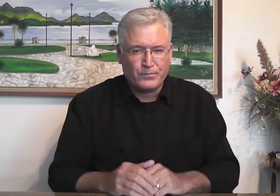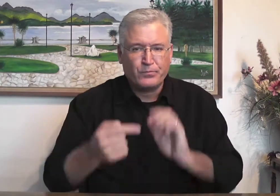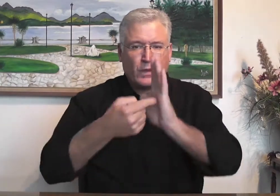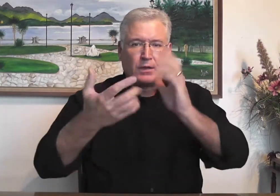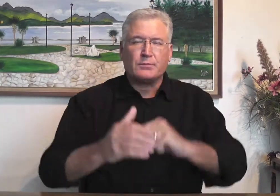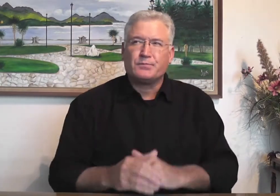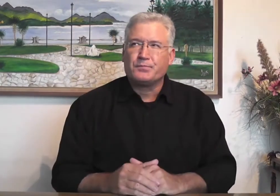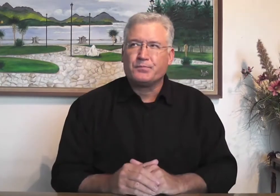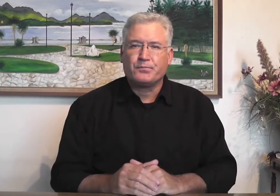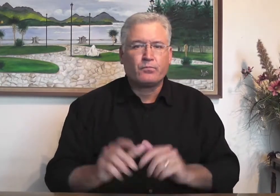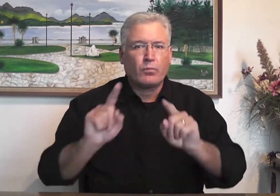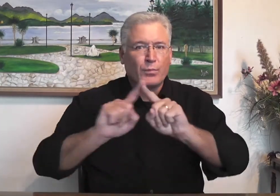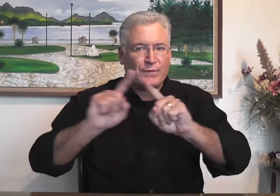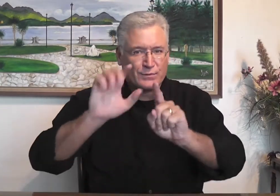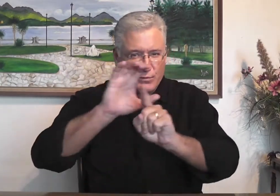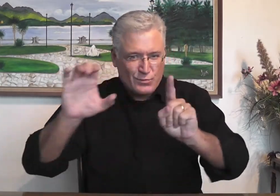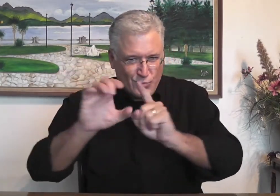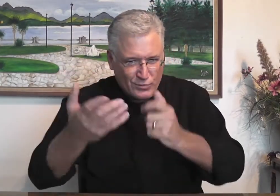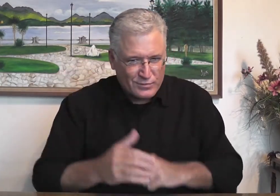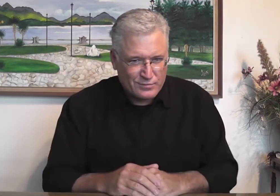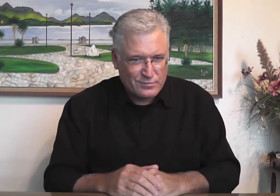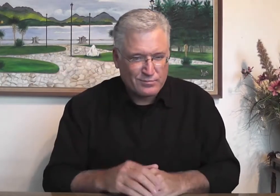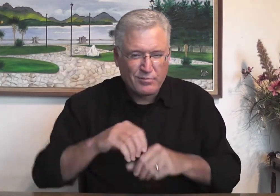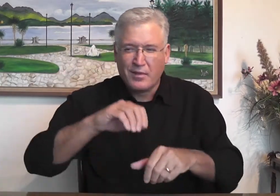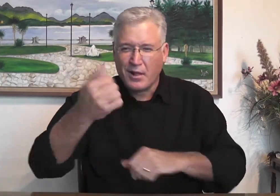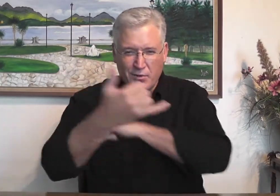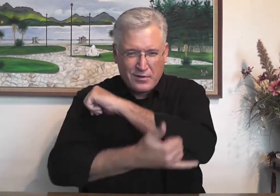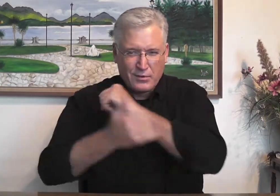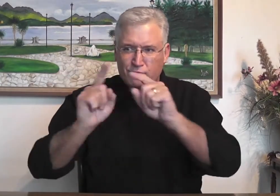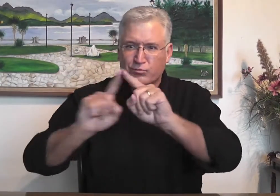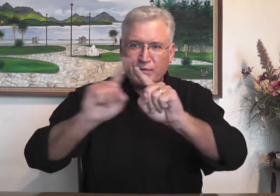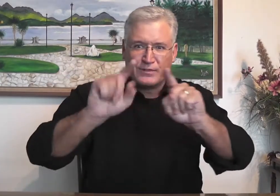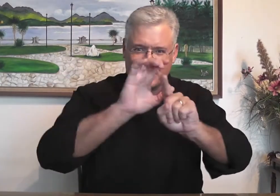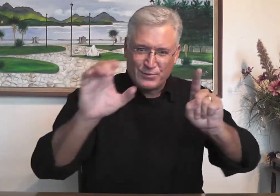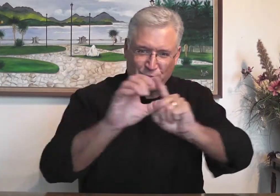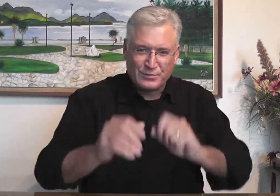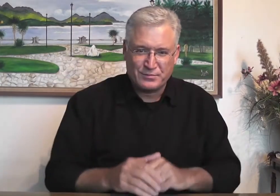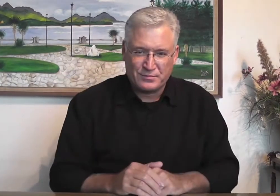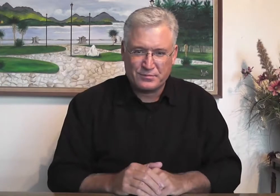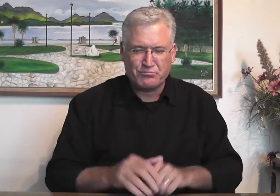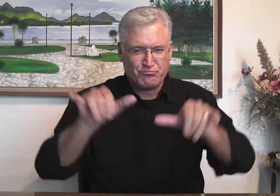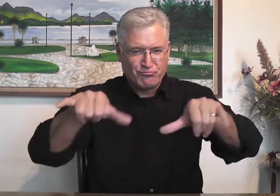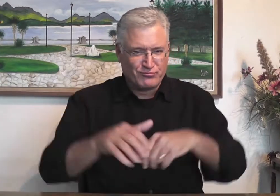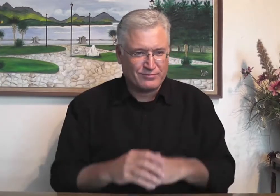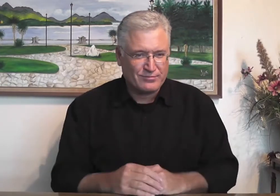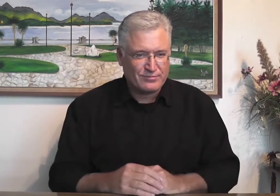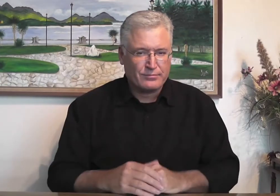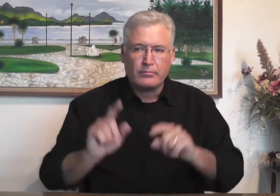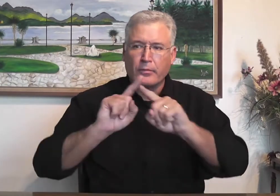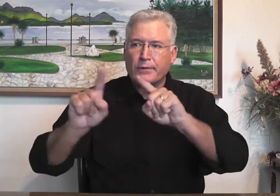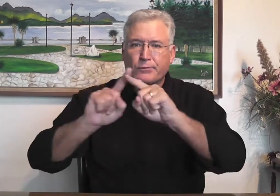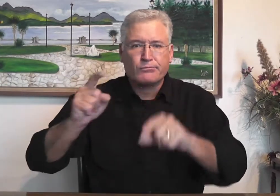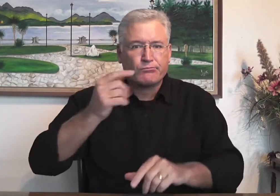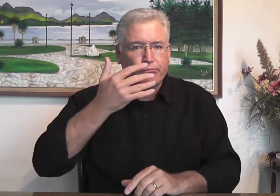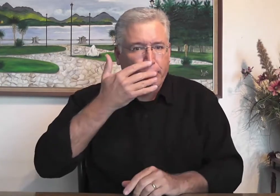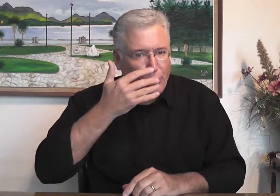in their differences. For instance, they have different cultures. They're from different countries and different